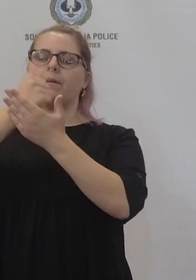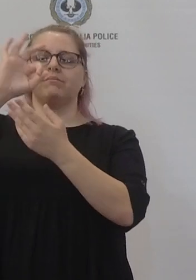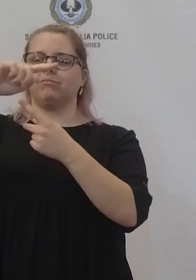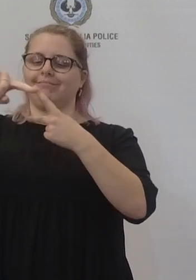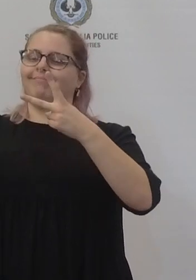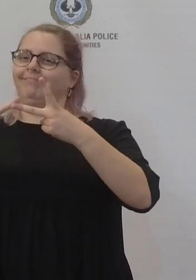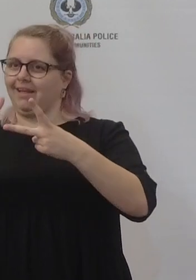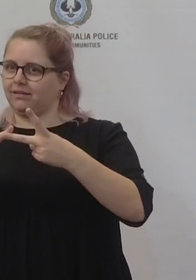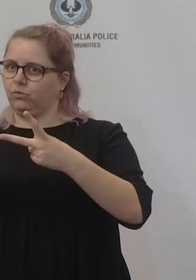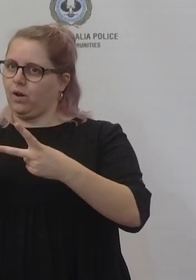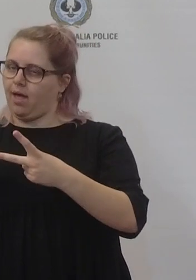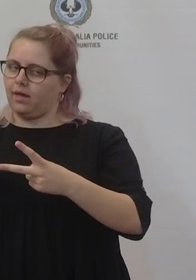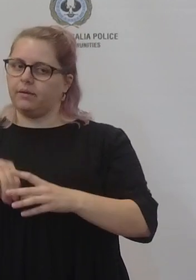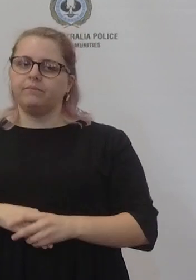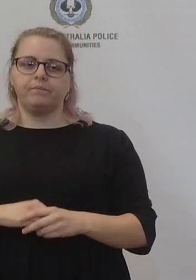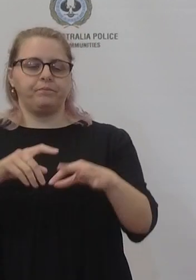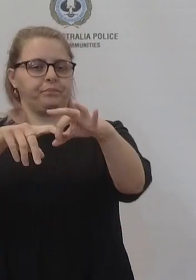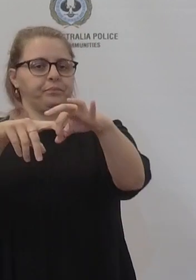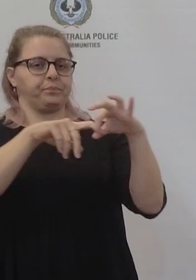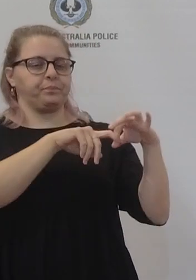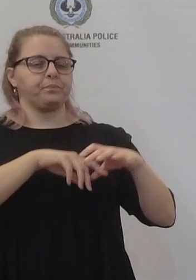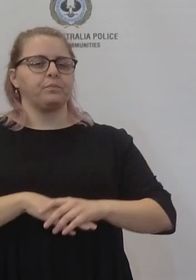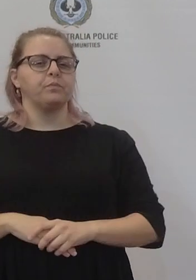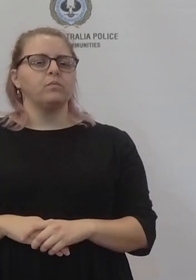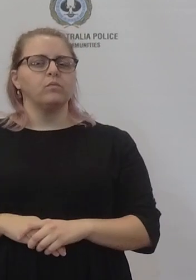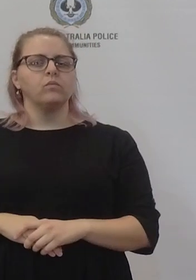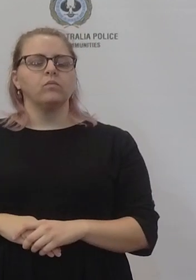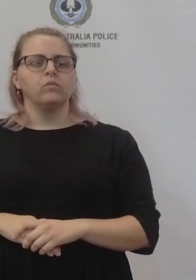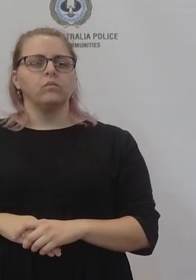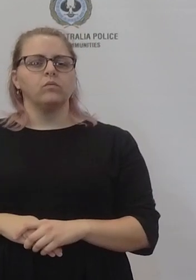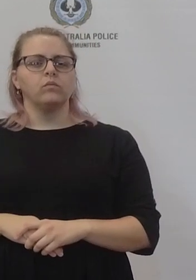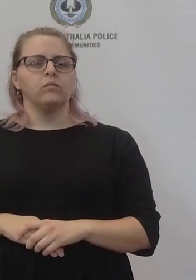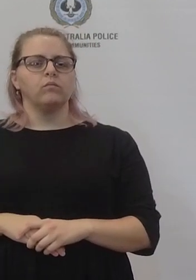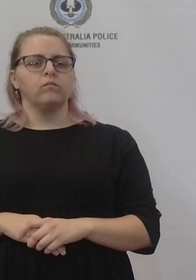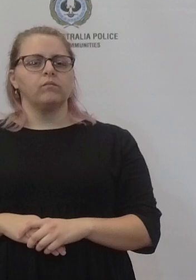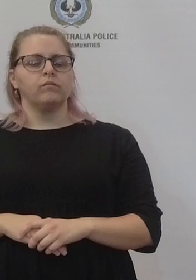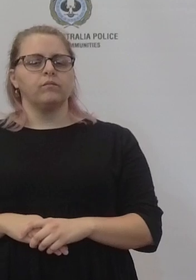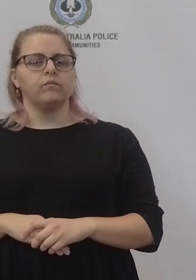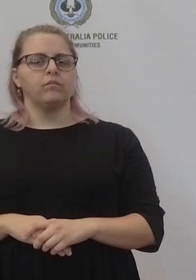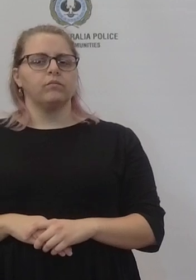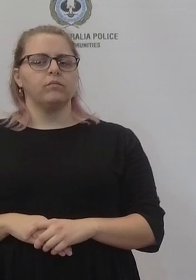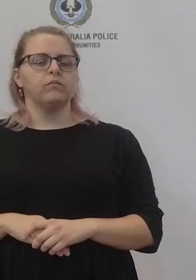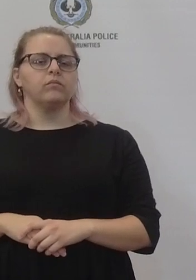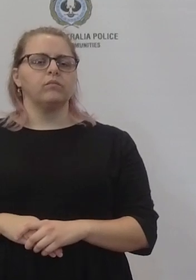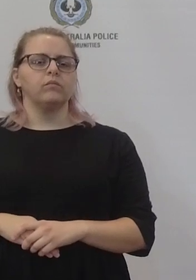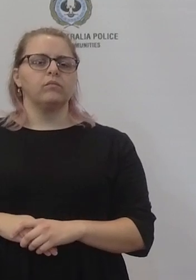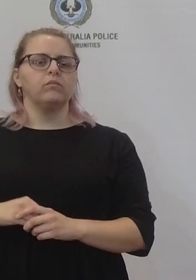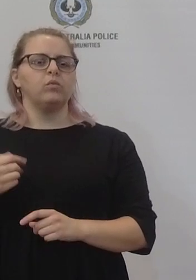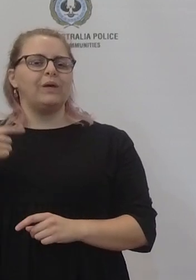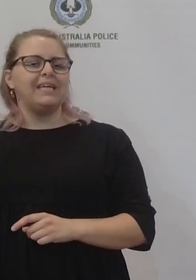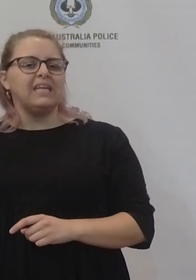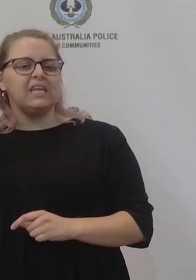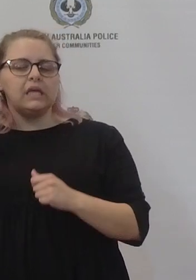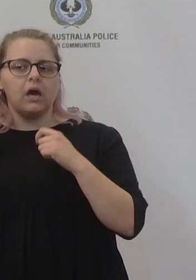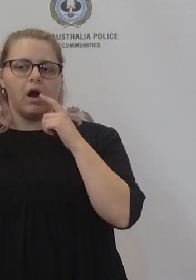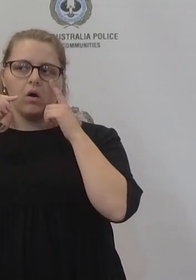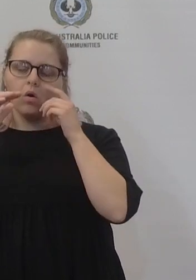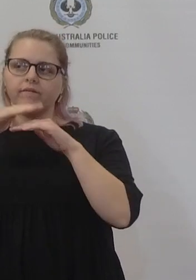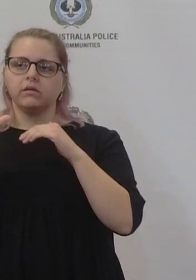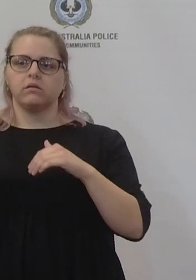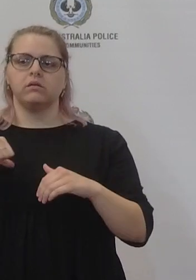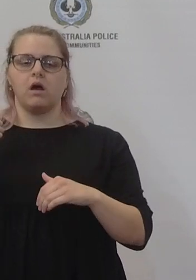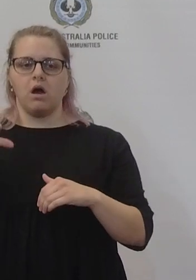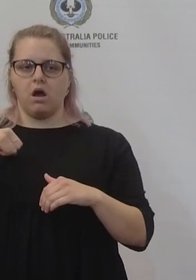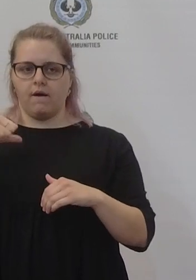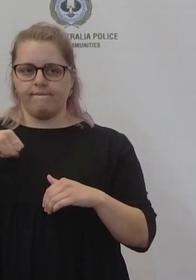hospital system in terms of code the number of patients those numbers from our reports that we're hearing from staff are okay um but